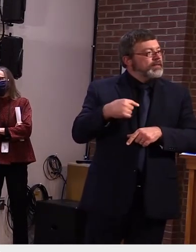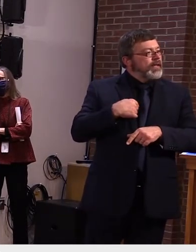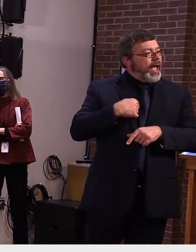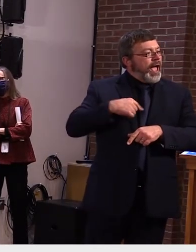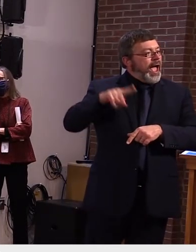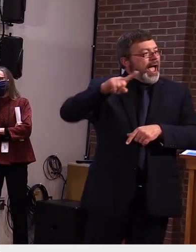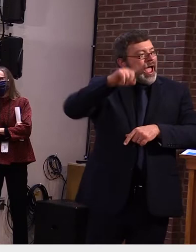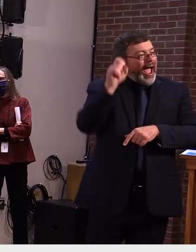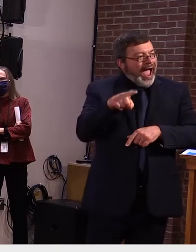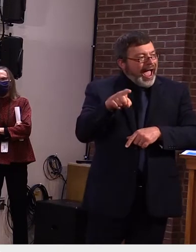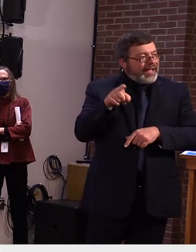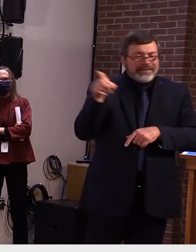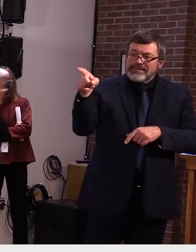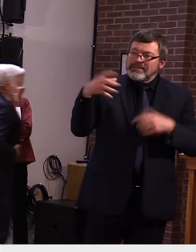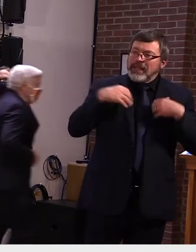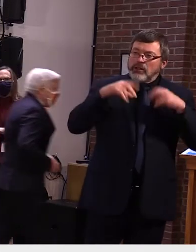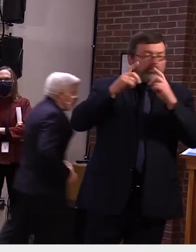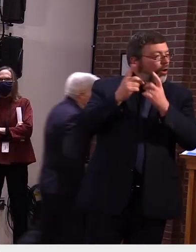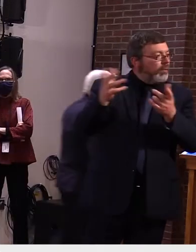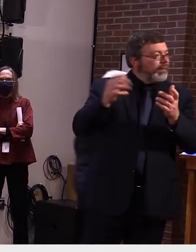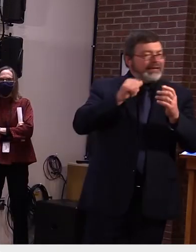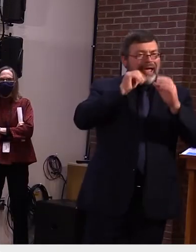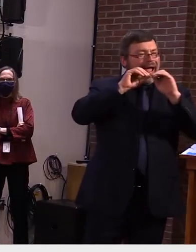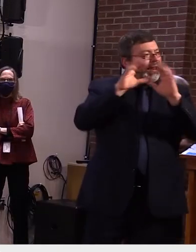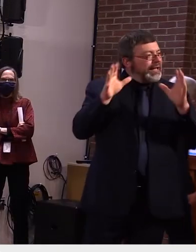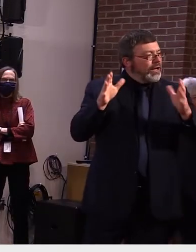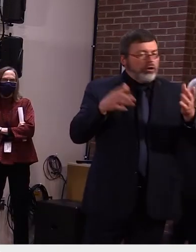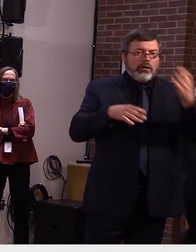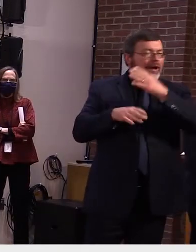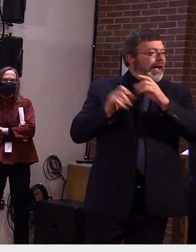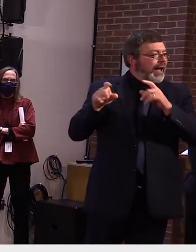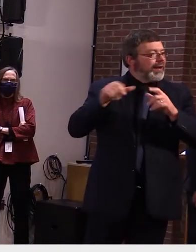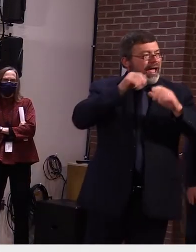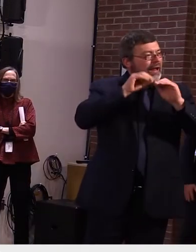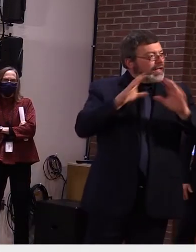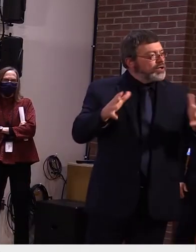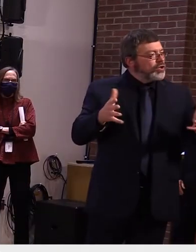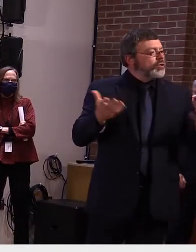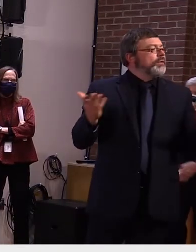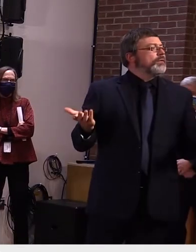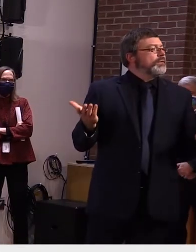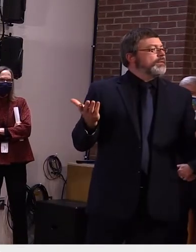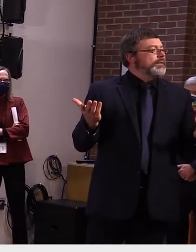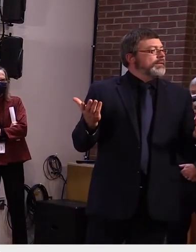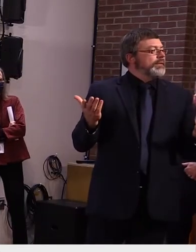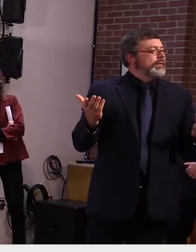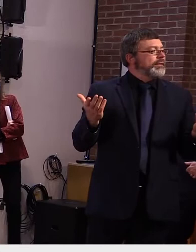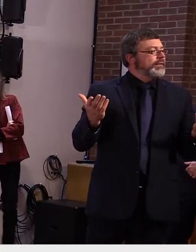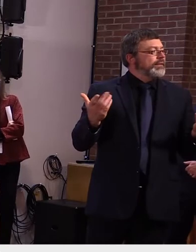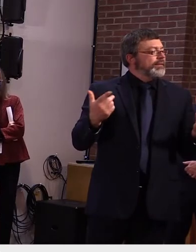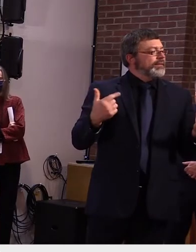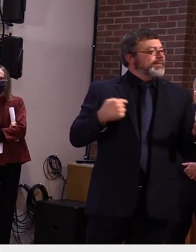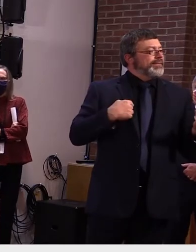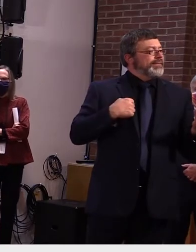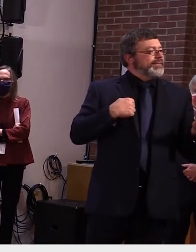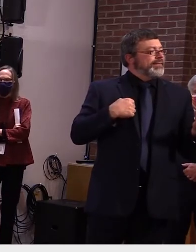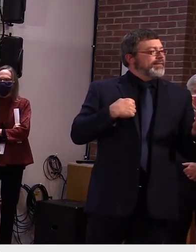and and i think we've shared the article legal journals whatever